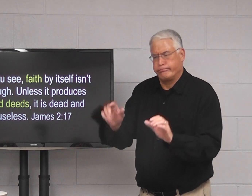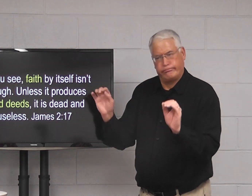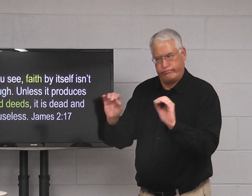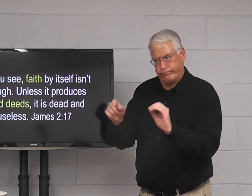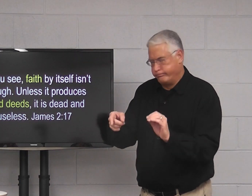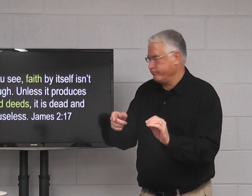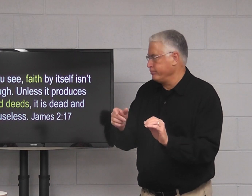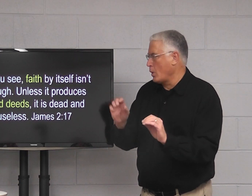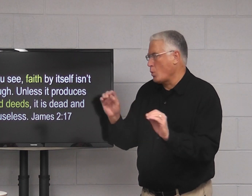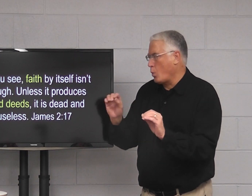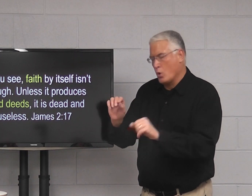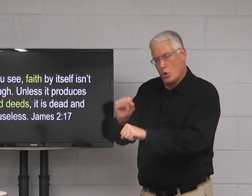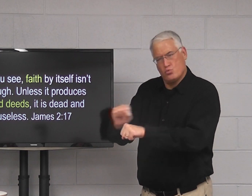You must have works.